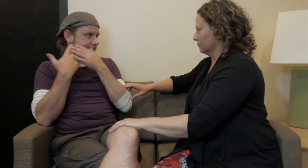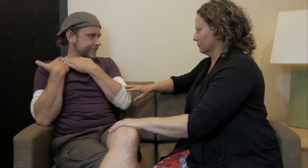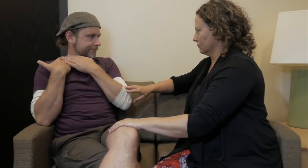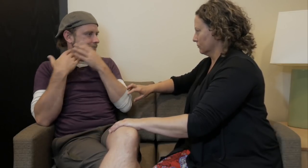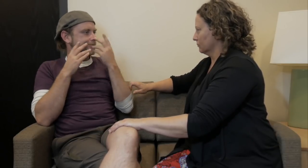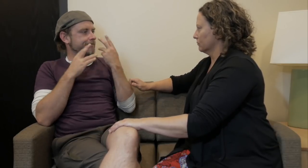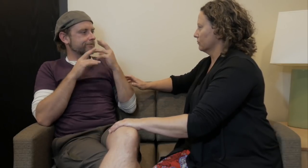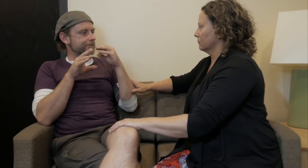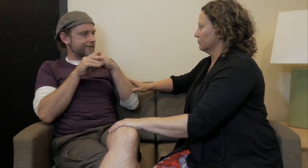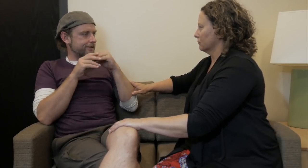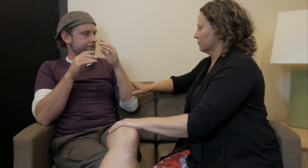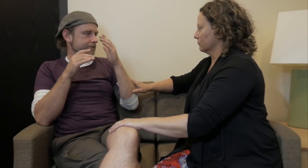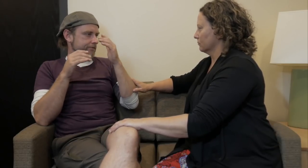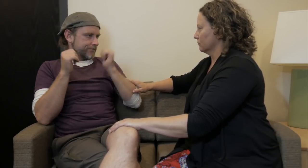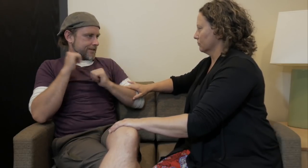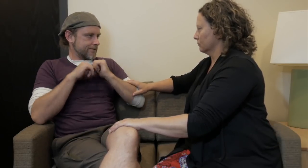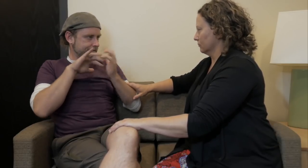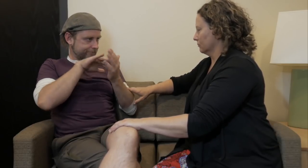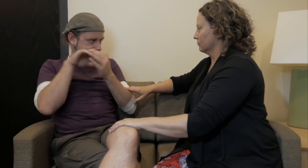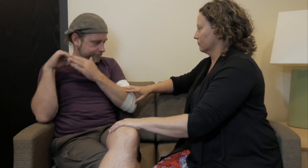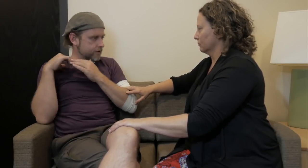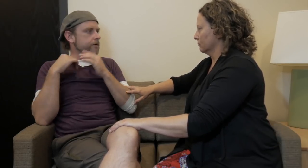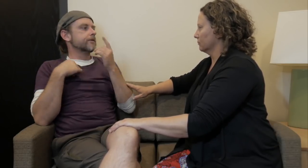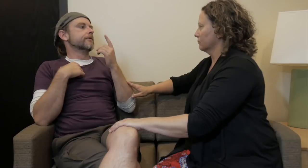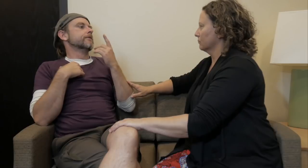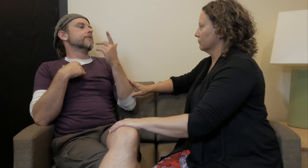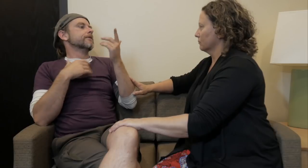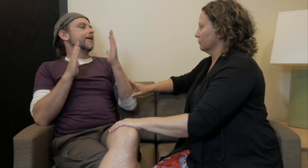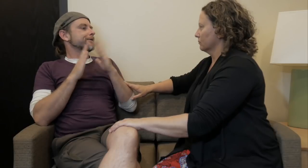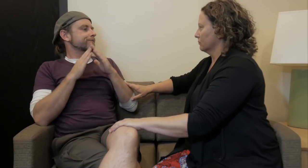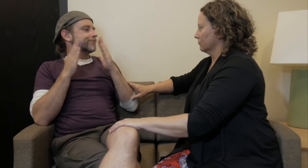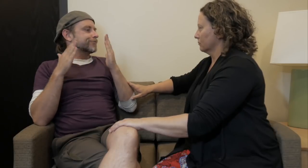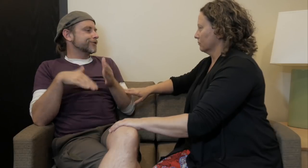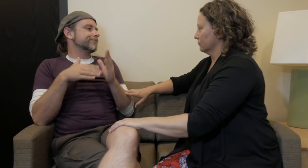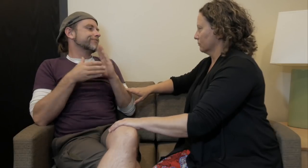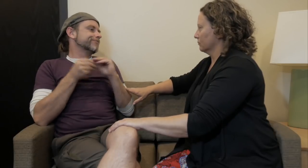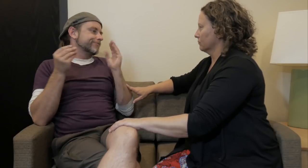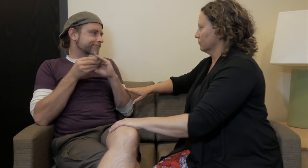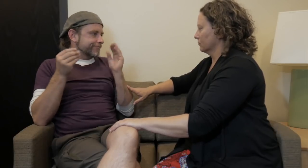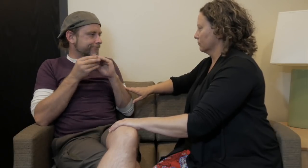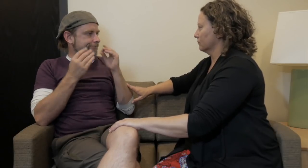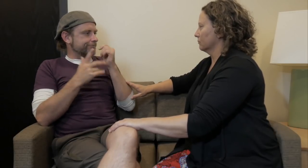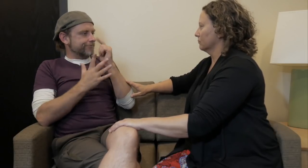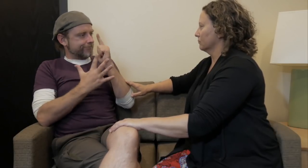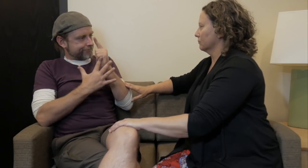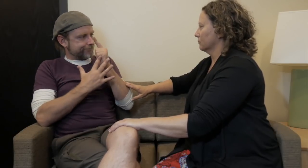Then the actors will go into the party room to get ready. As a townsperson, I'll meet each patron in turn.